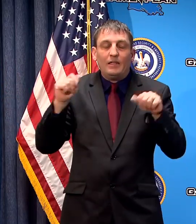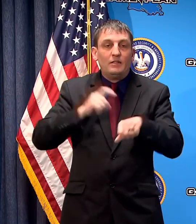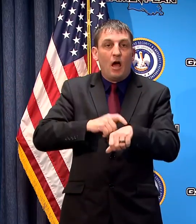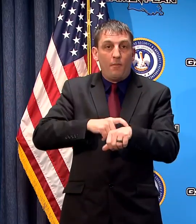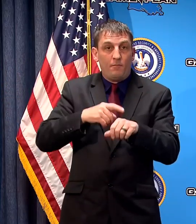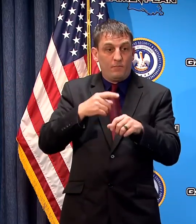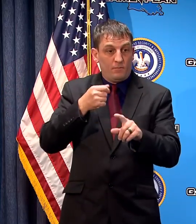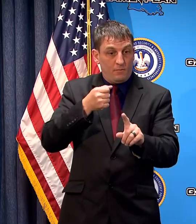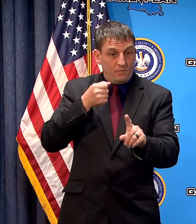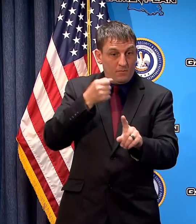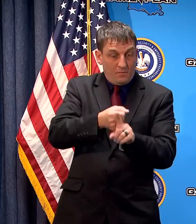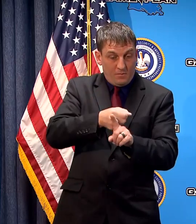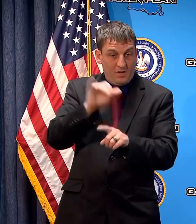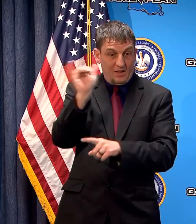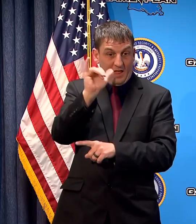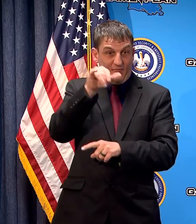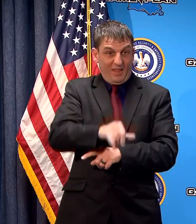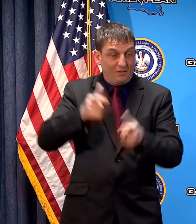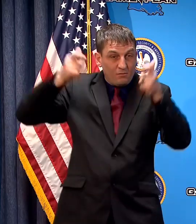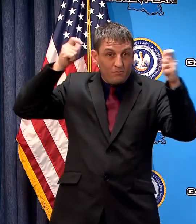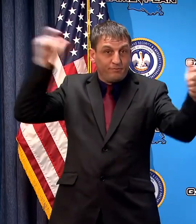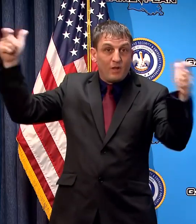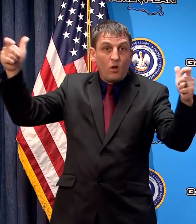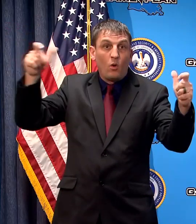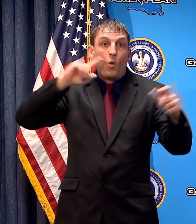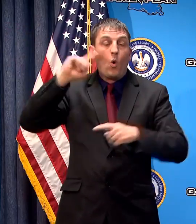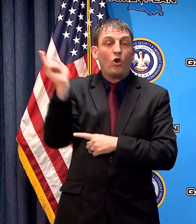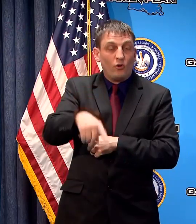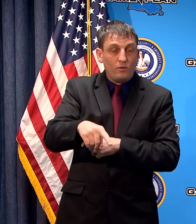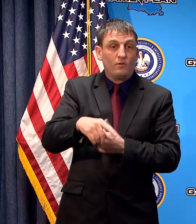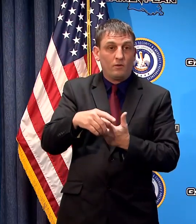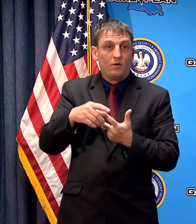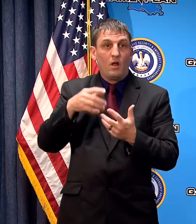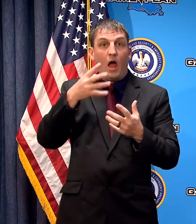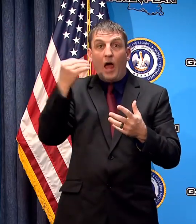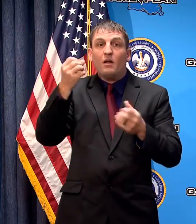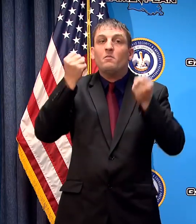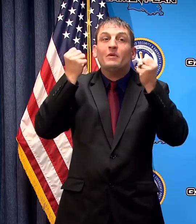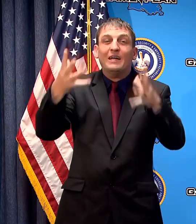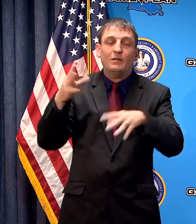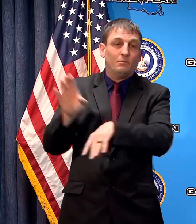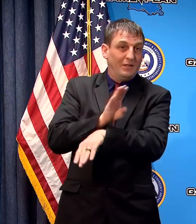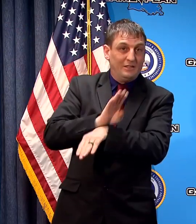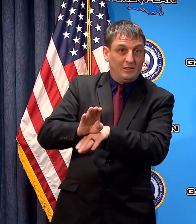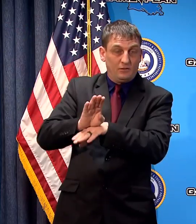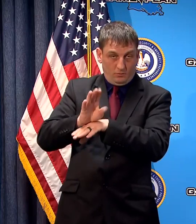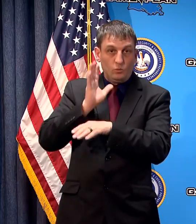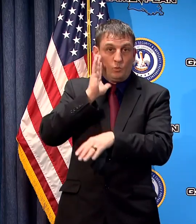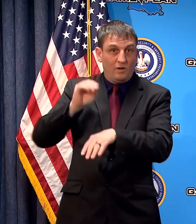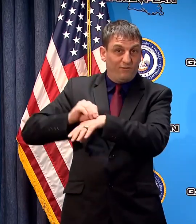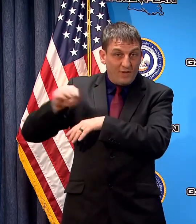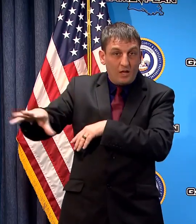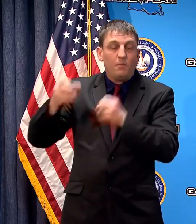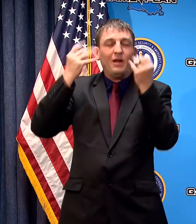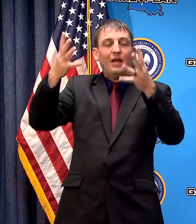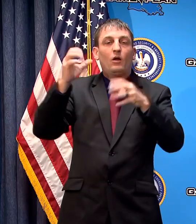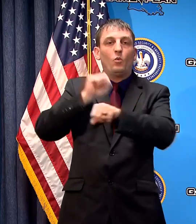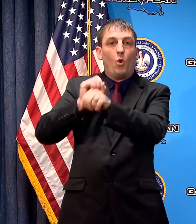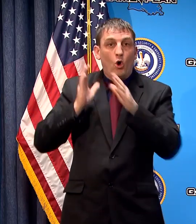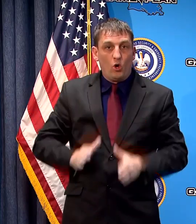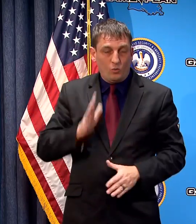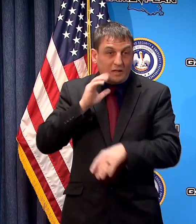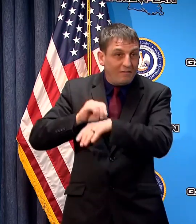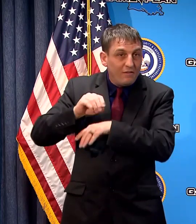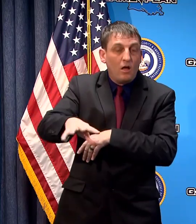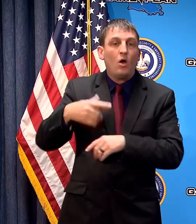magnitude that affects such a large percentage of our population and a large number of our businesses out there and workers that